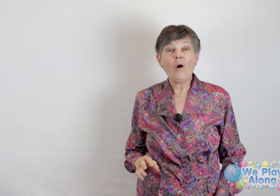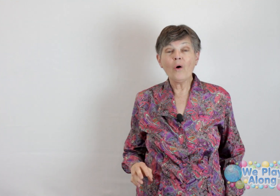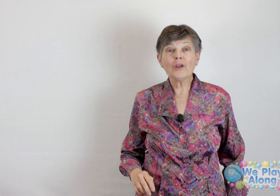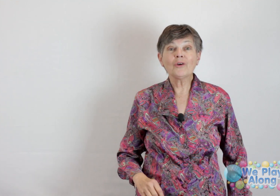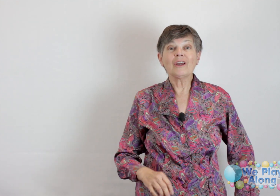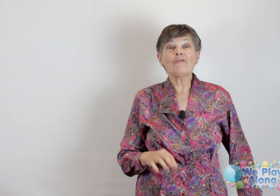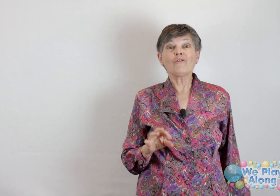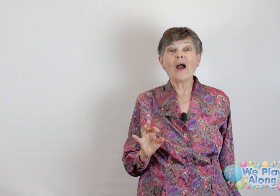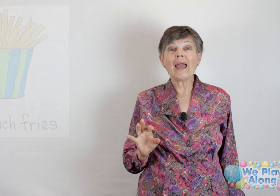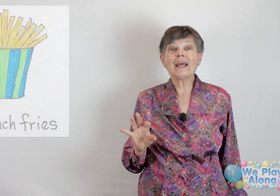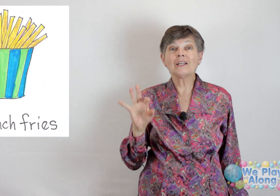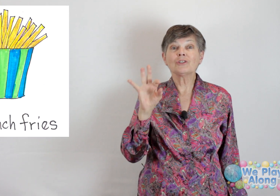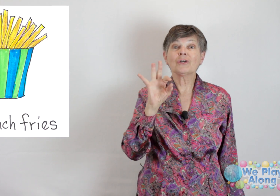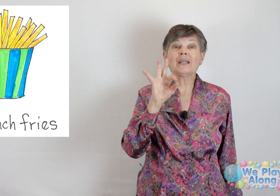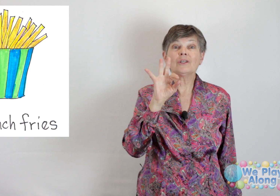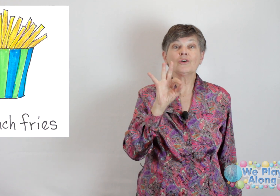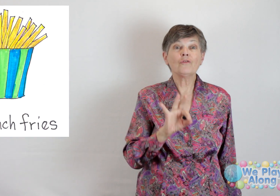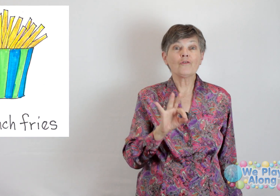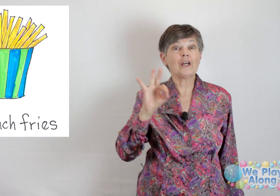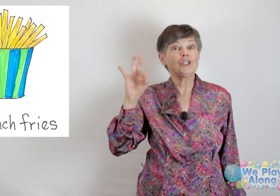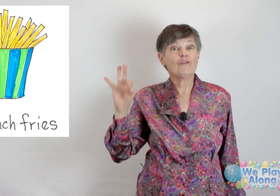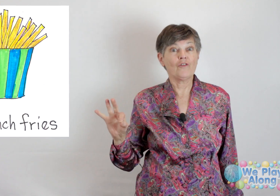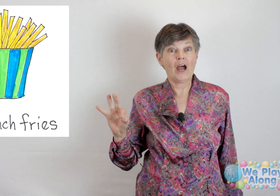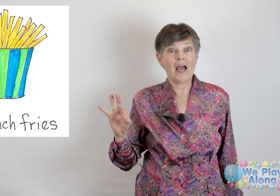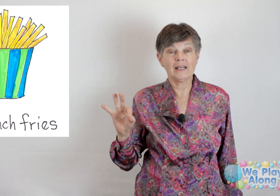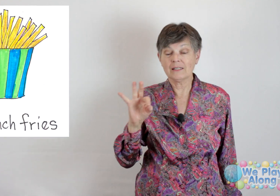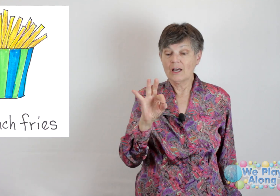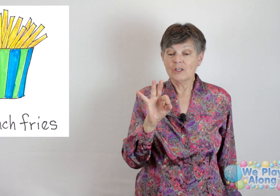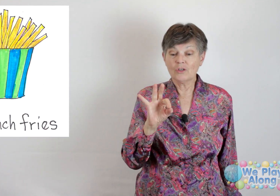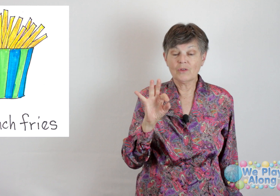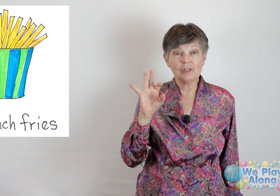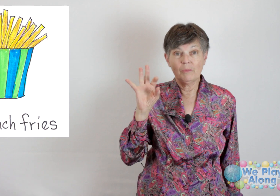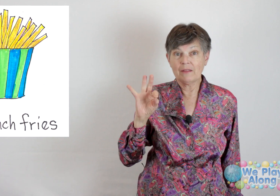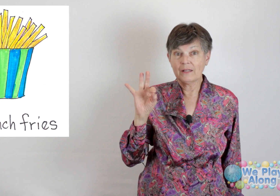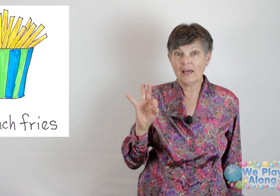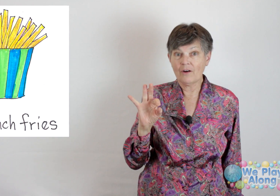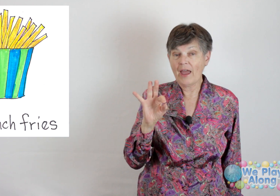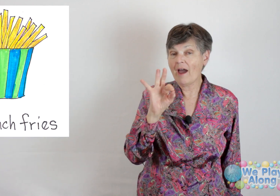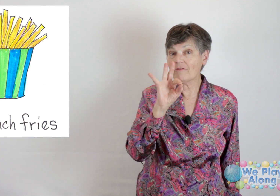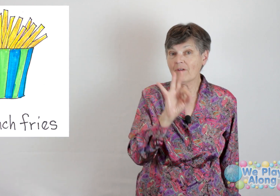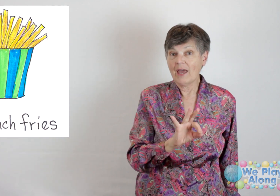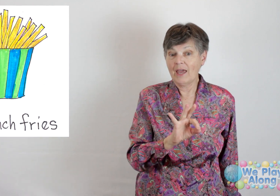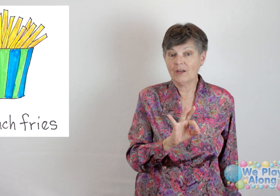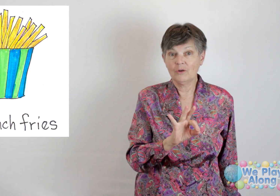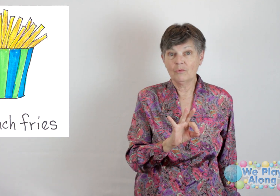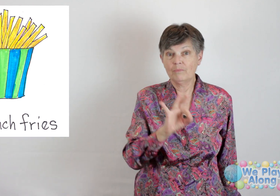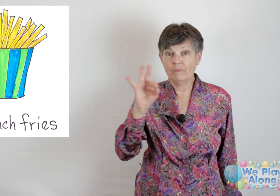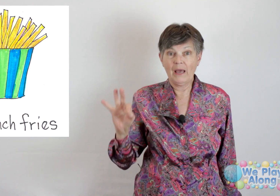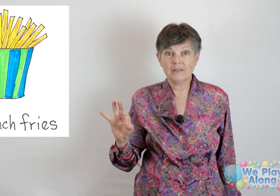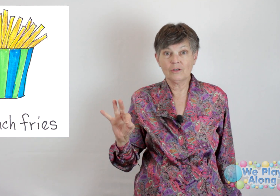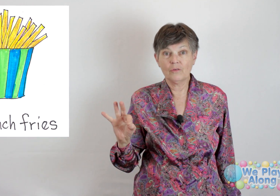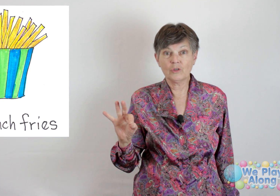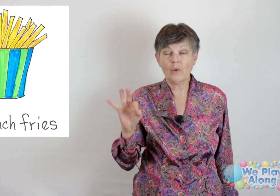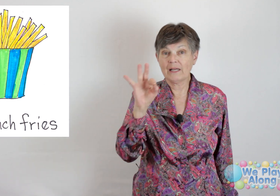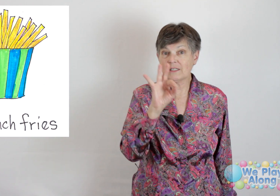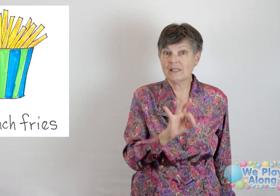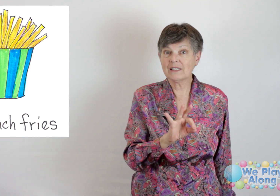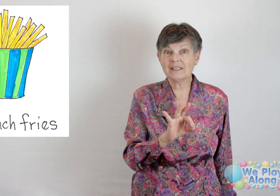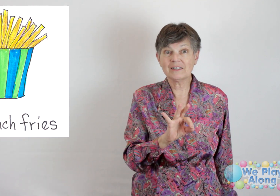Or you could fry it and turn it into French fries. So that you make the letter F and you bounce it over twice. This is the